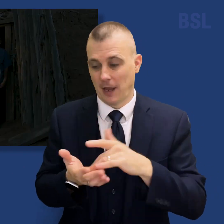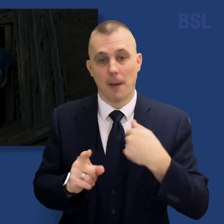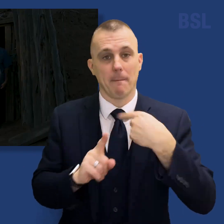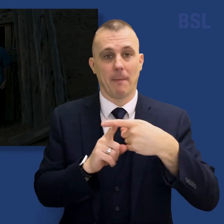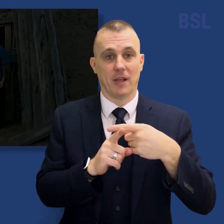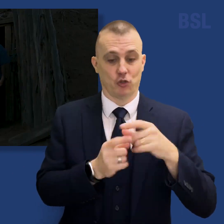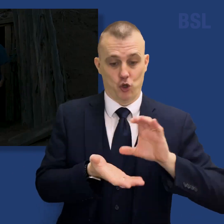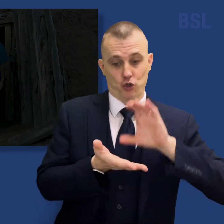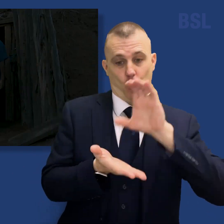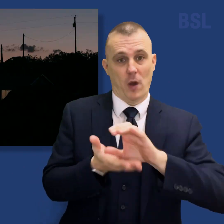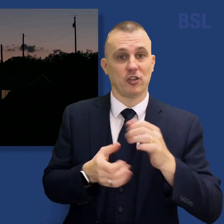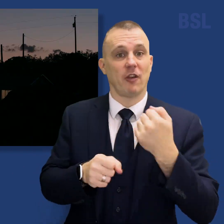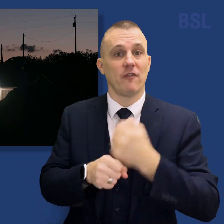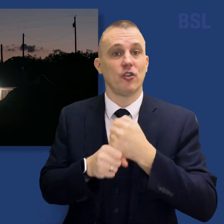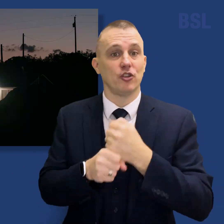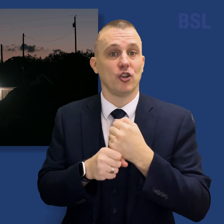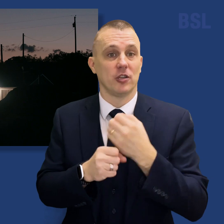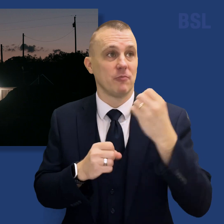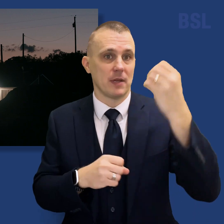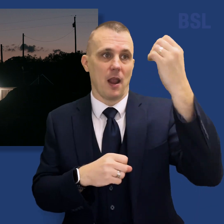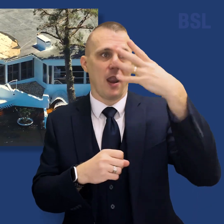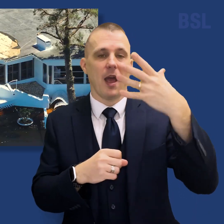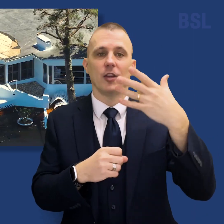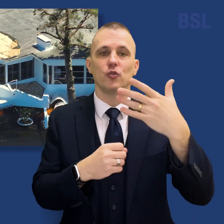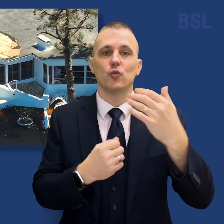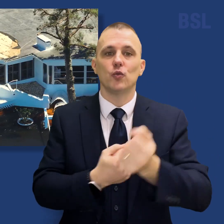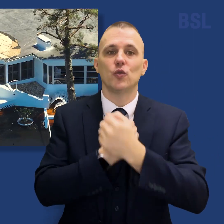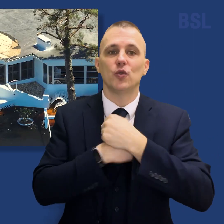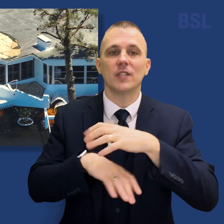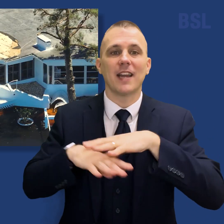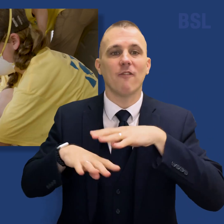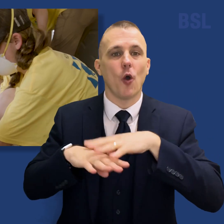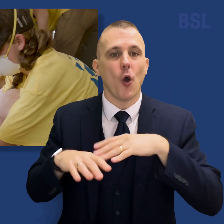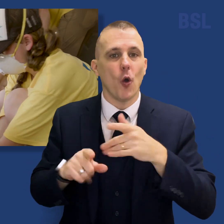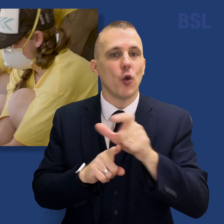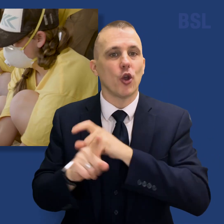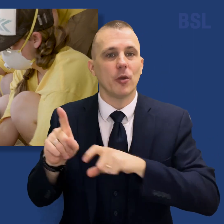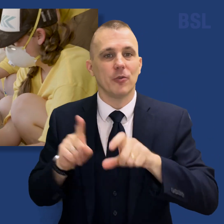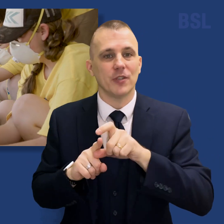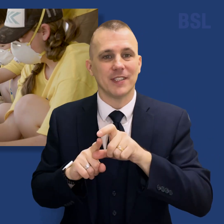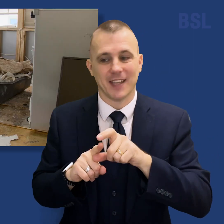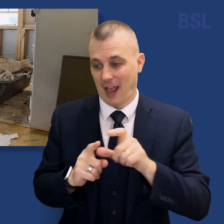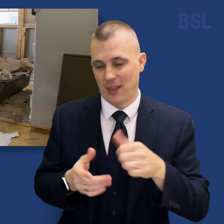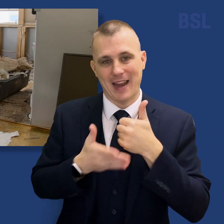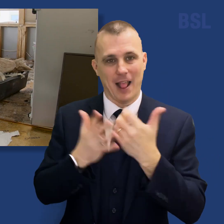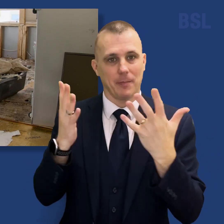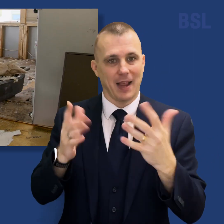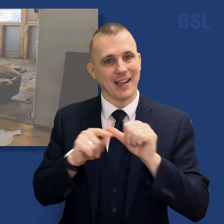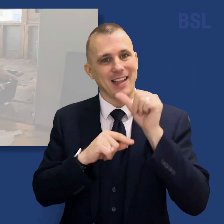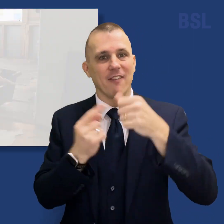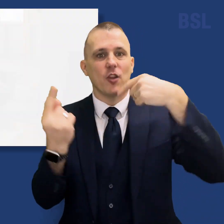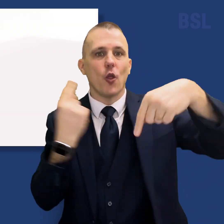the church brings light to a Navajo community and the church's helping hands rally together after Hurricane Ian.